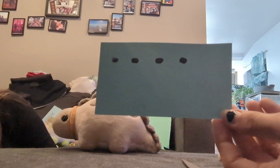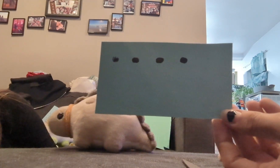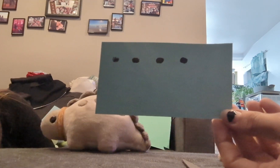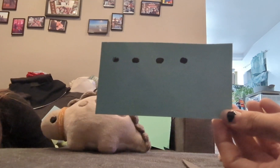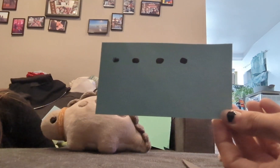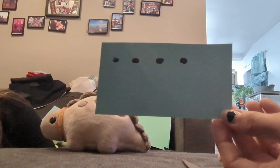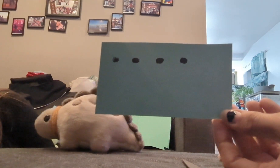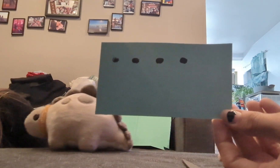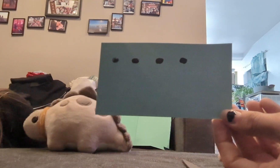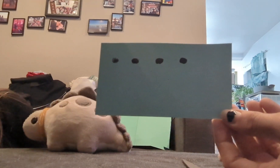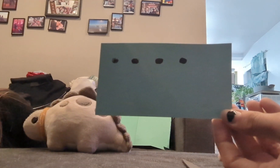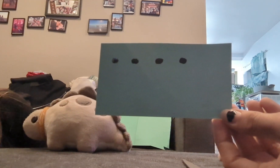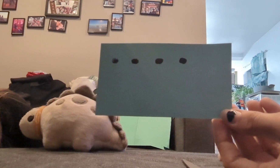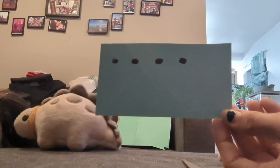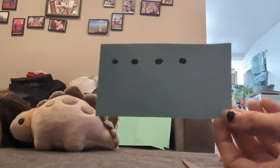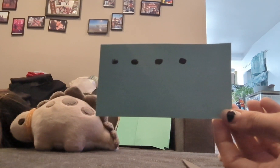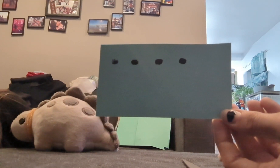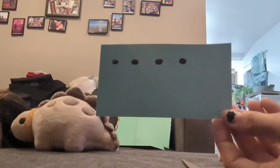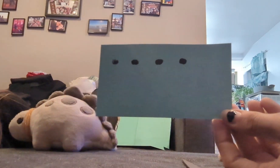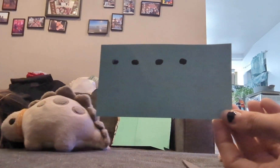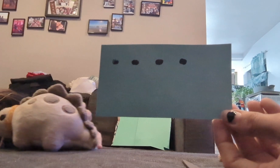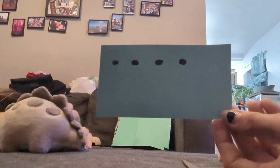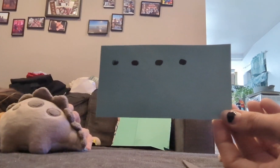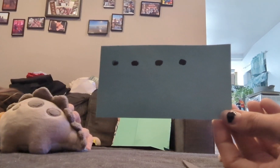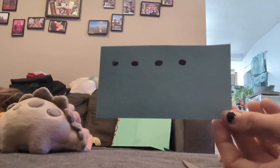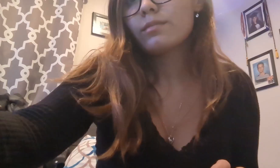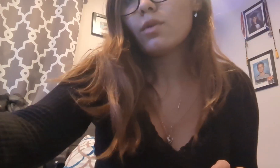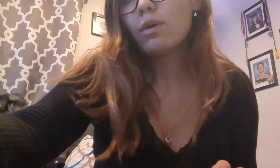we're ready. Dumbass. Come on!